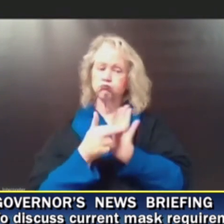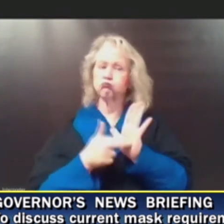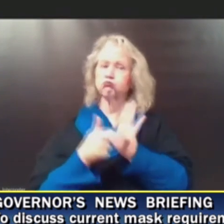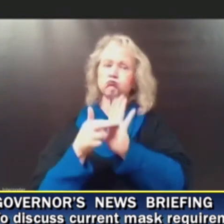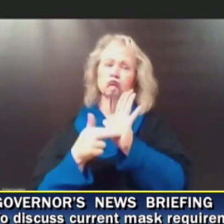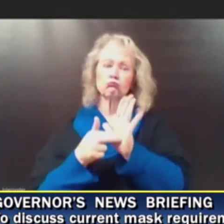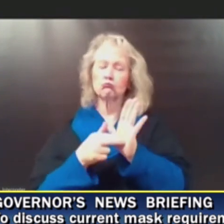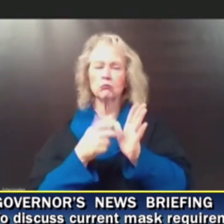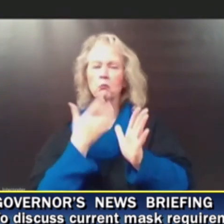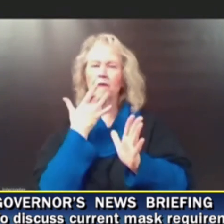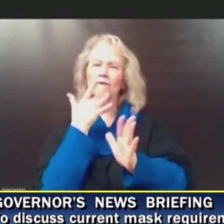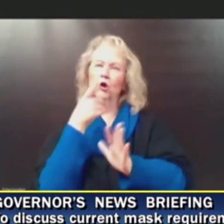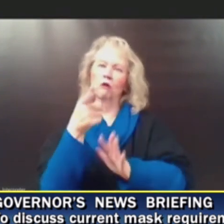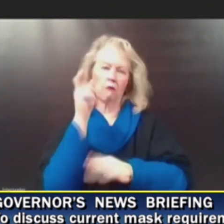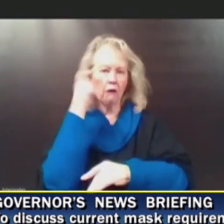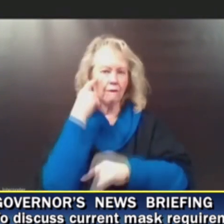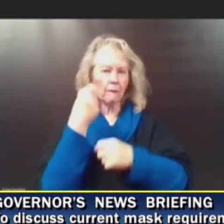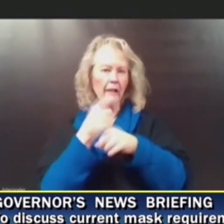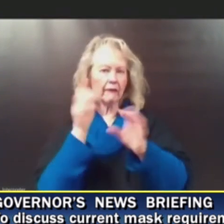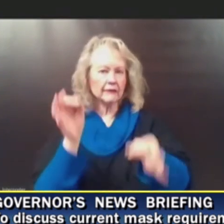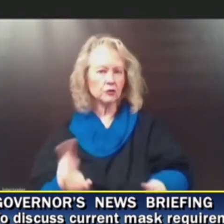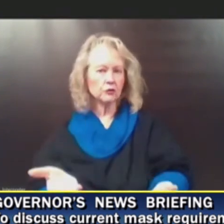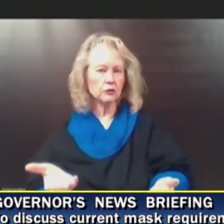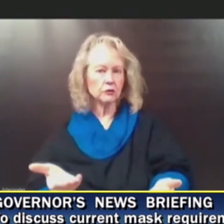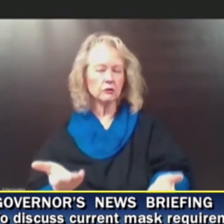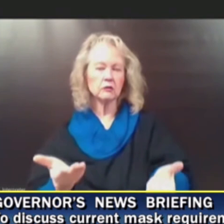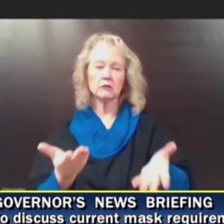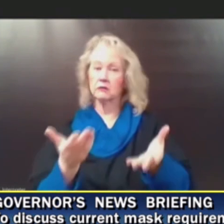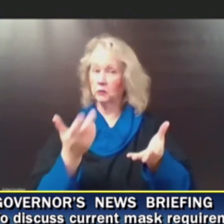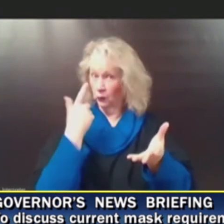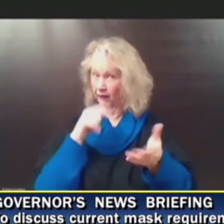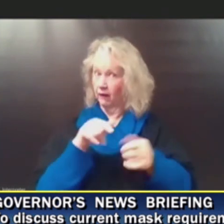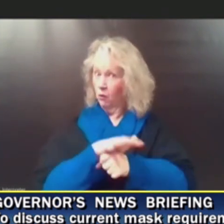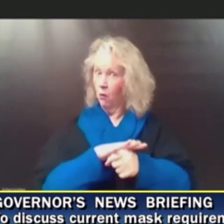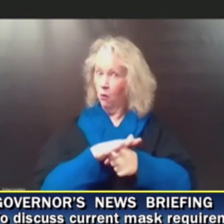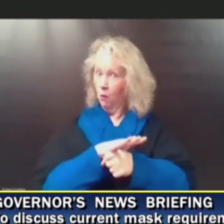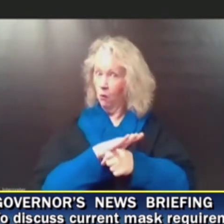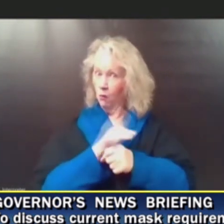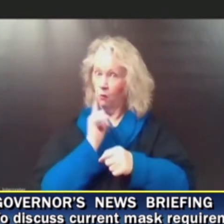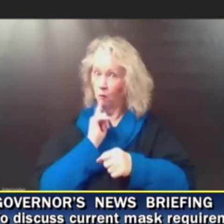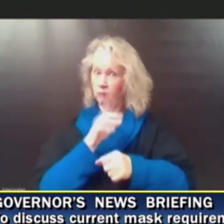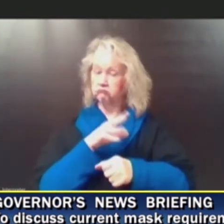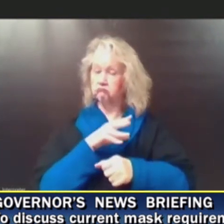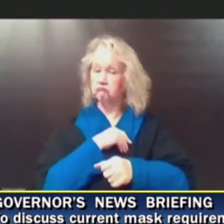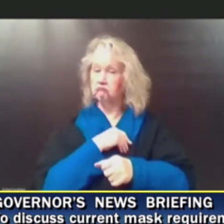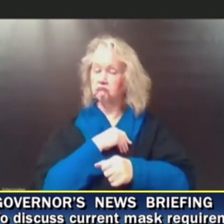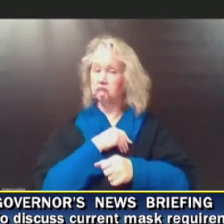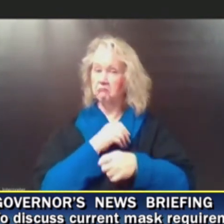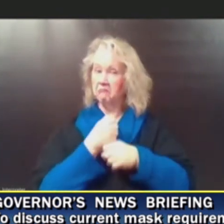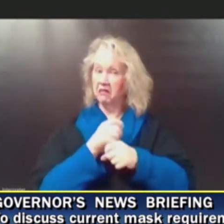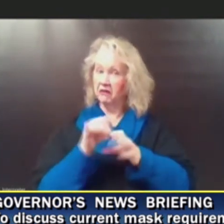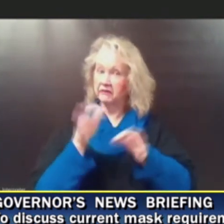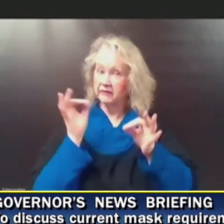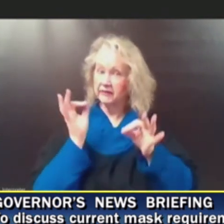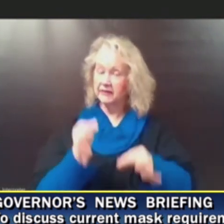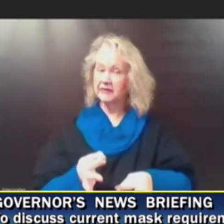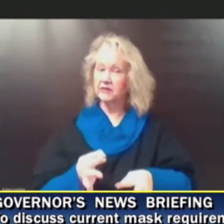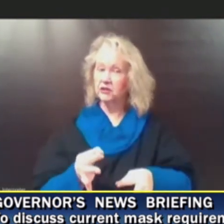preferred a statewide approach. So do you think local governments are ready to step up and make these calls? Uh,